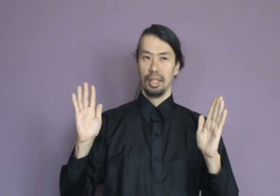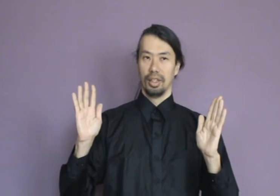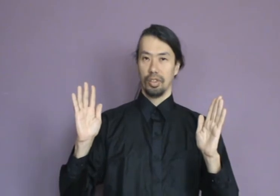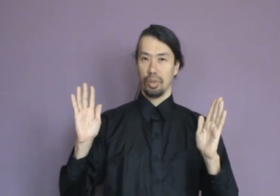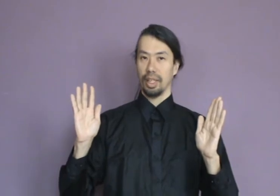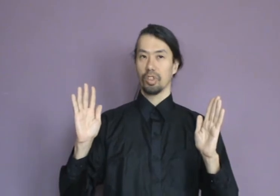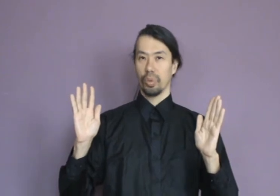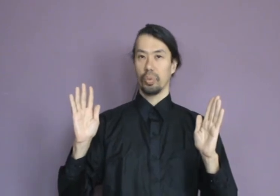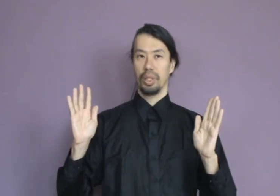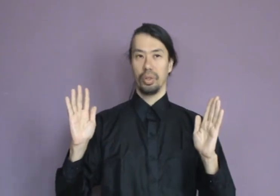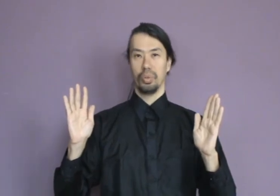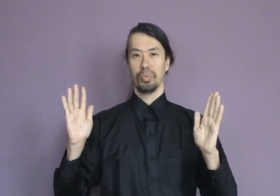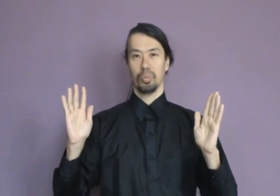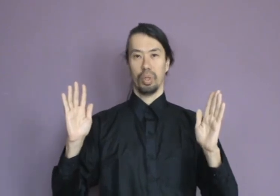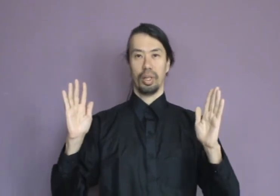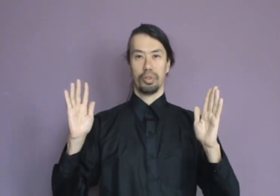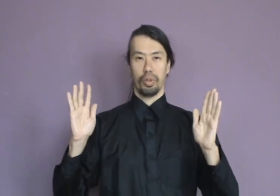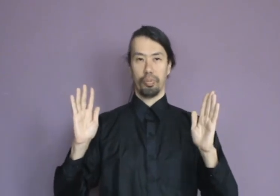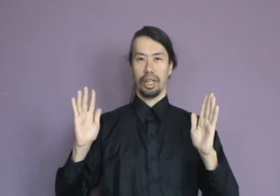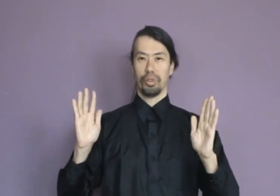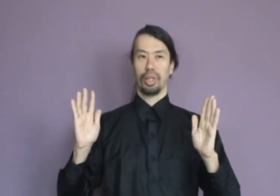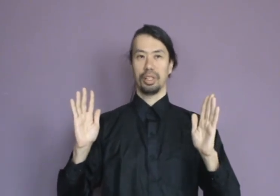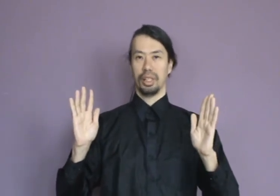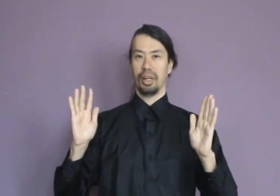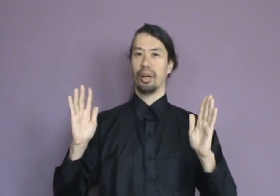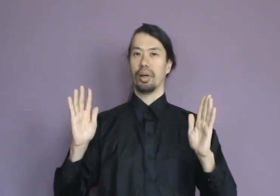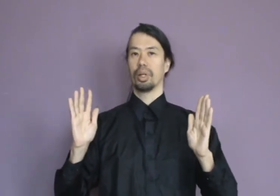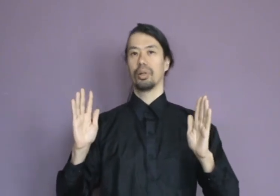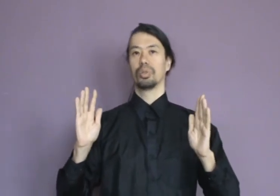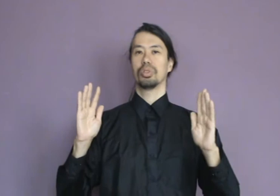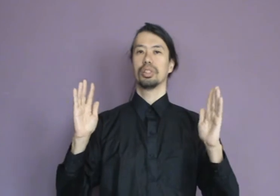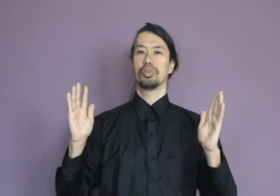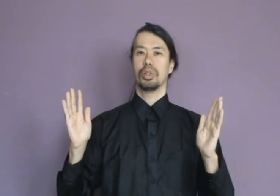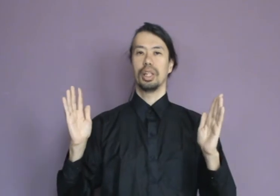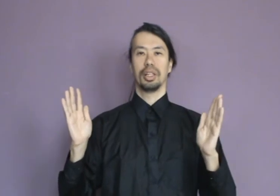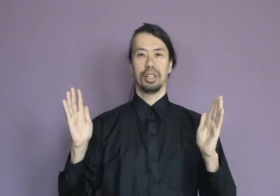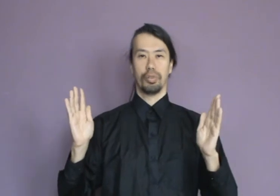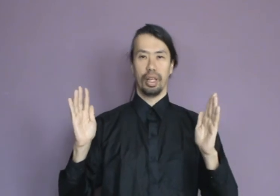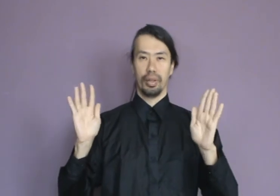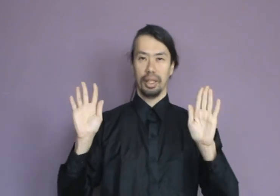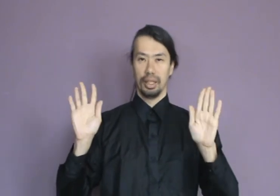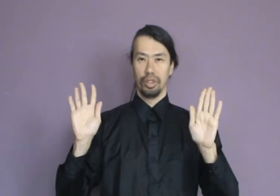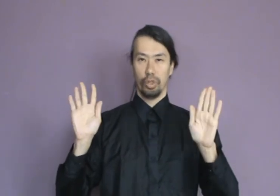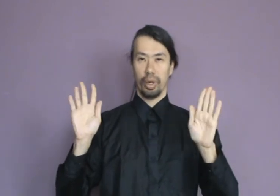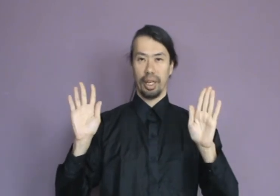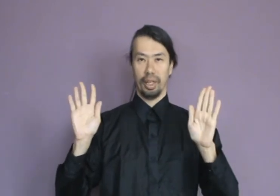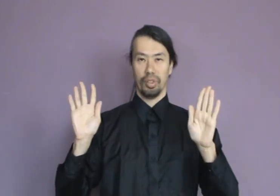So next what we do, after we've placed all the energy in our hara, we're going to transfer the energy of our hara to our hands.